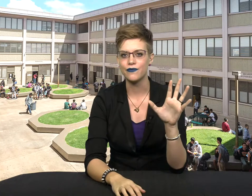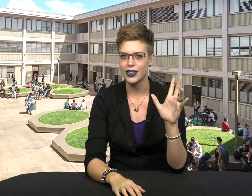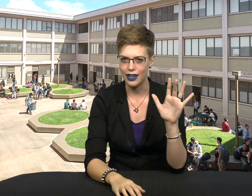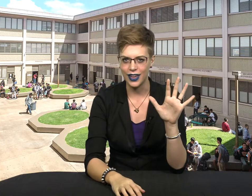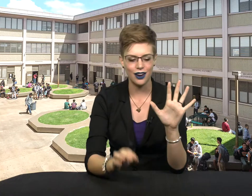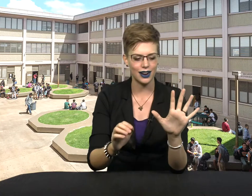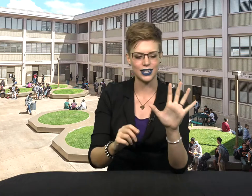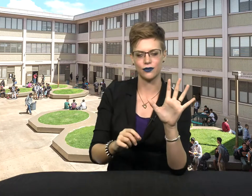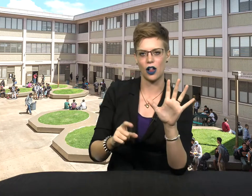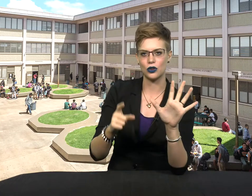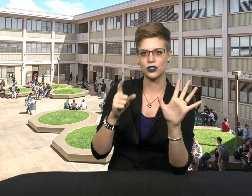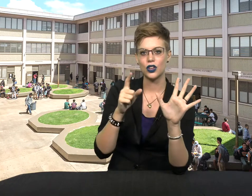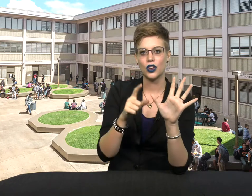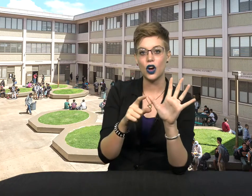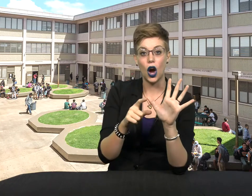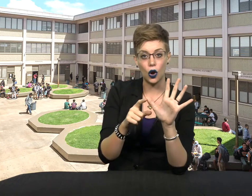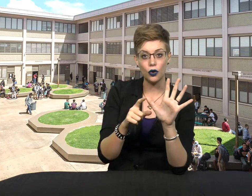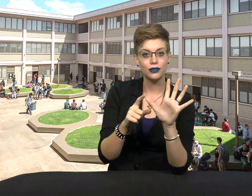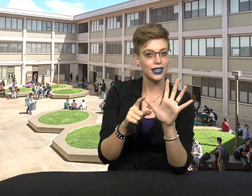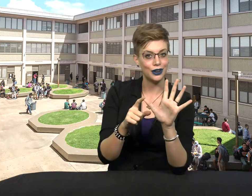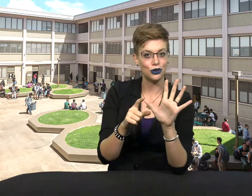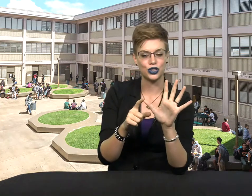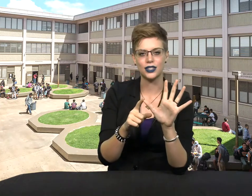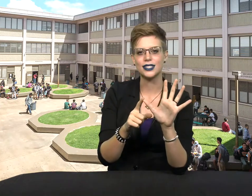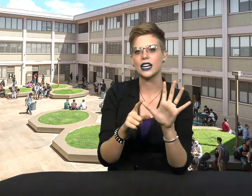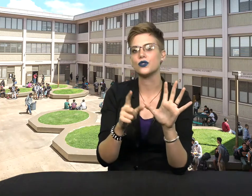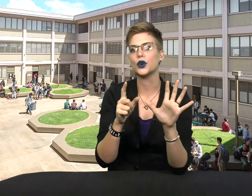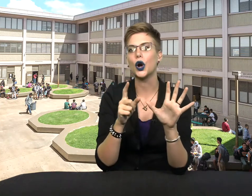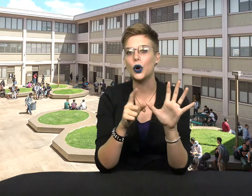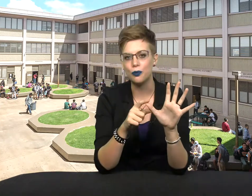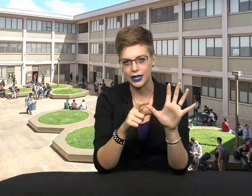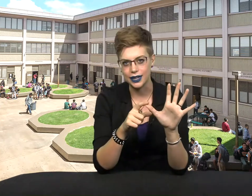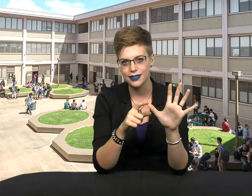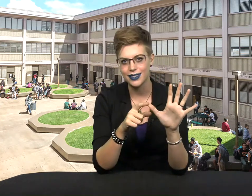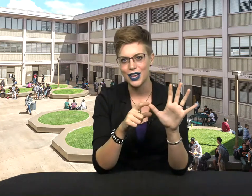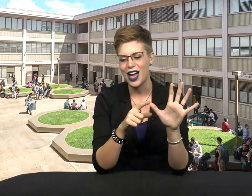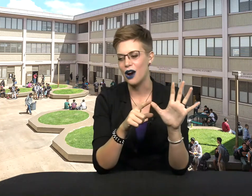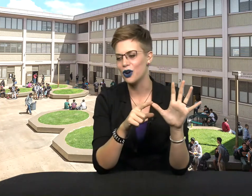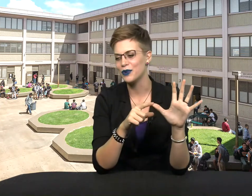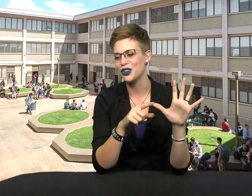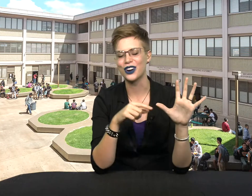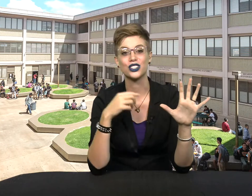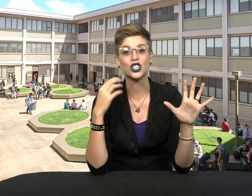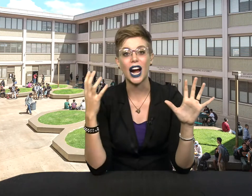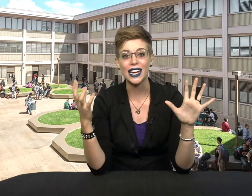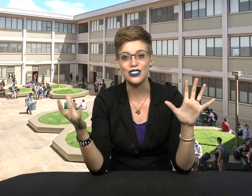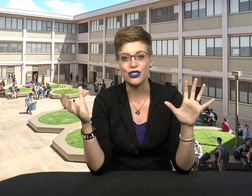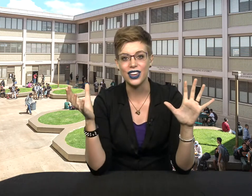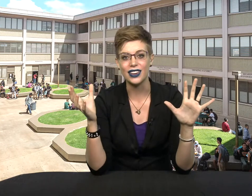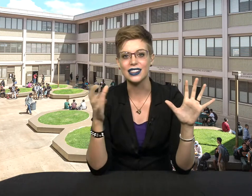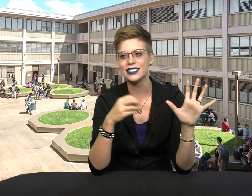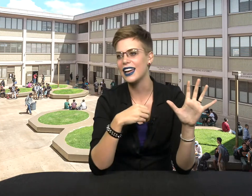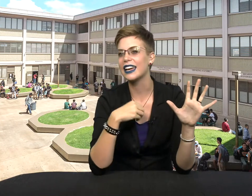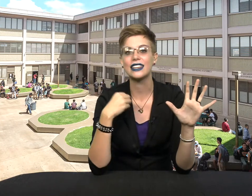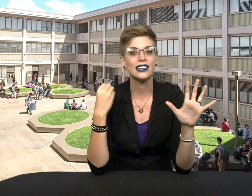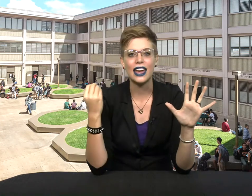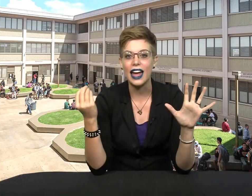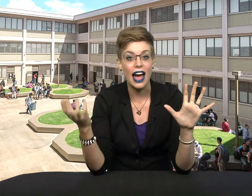And they are as follows. O in ocean stands for openness. How open you are to trying new things. Having